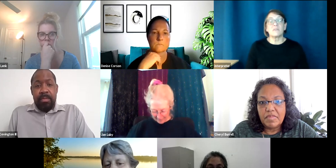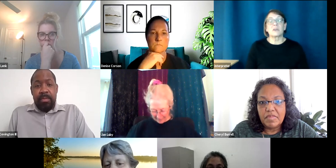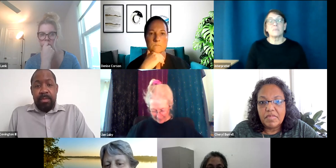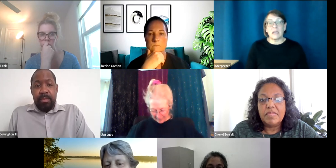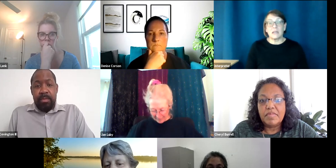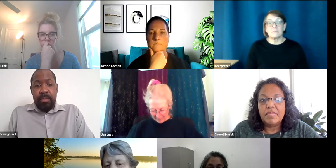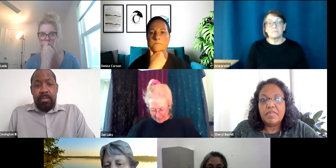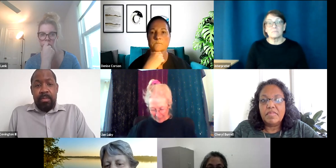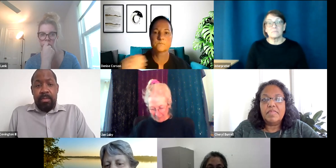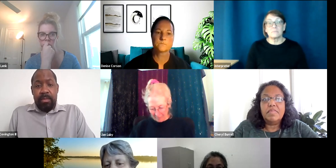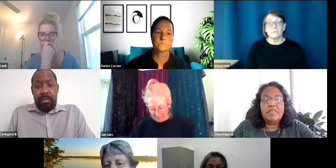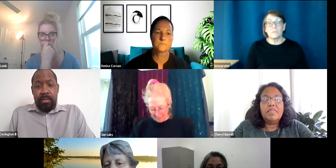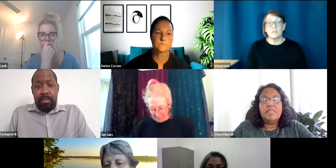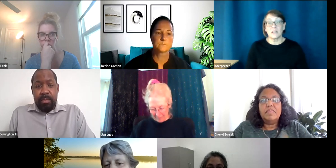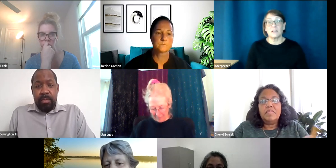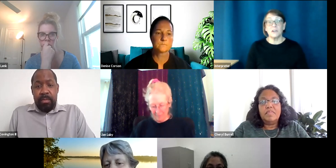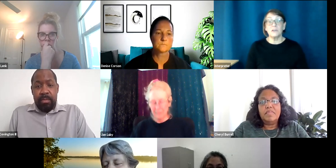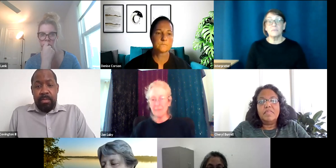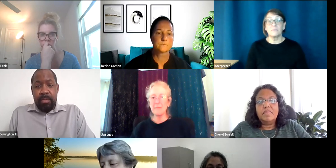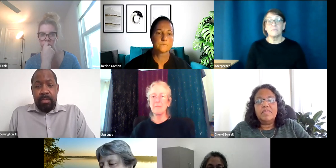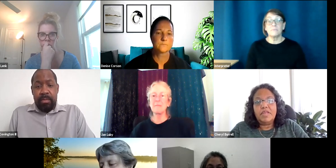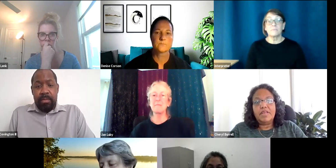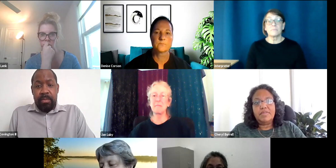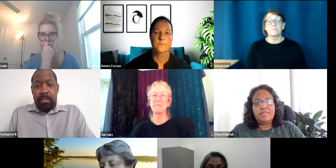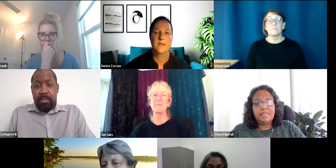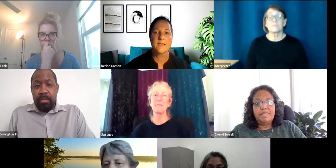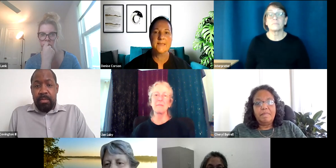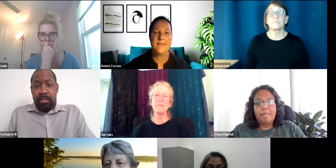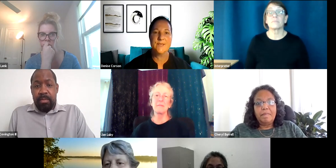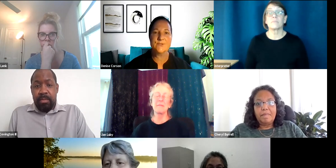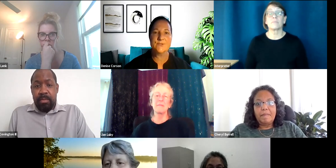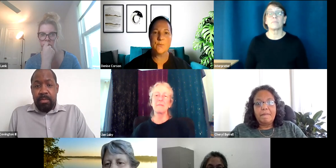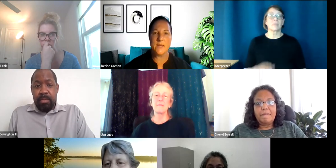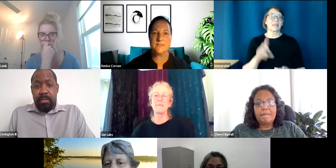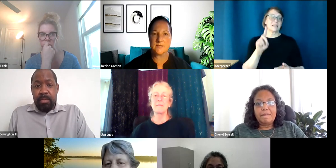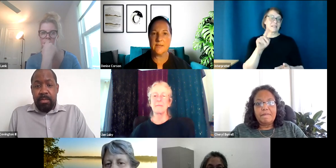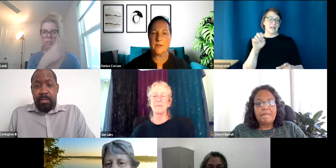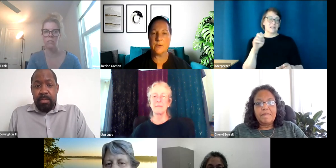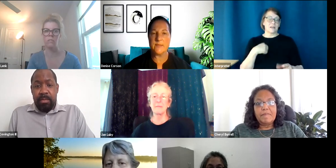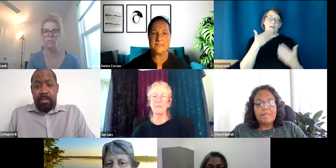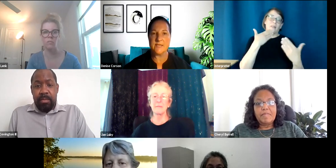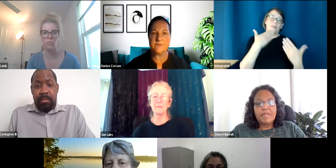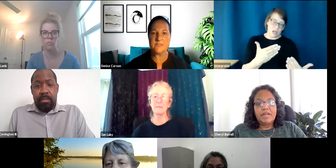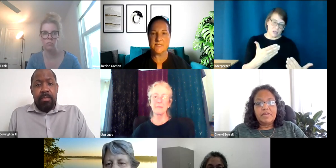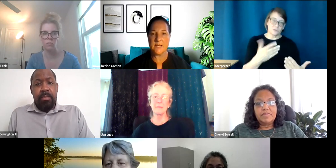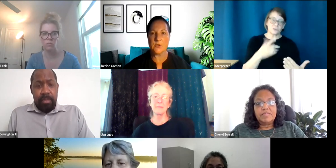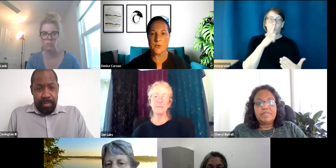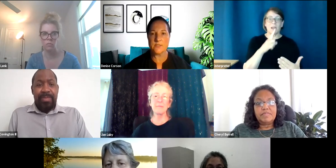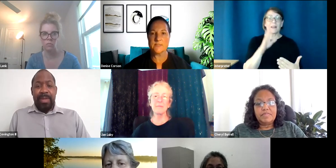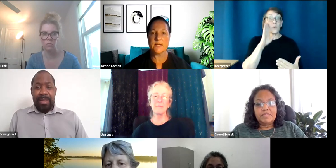of the committee. Is that clear? Thank you. So basically, it would be safe to say, Ernest,